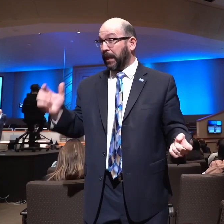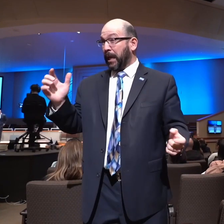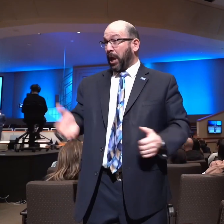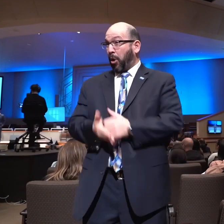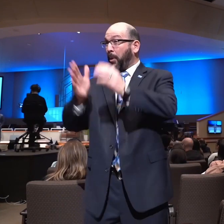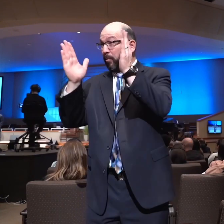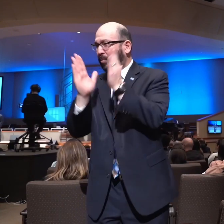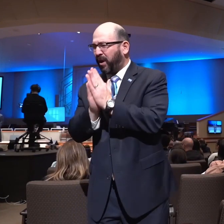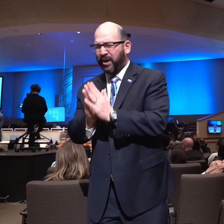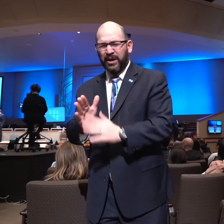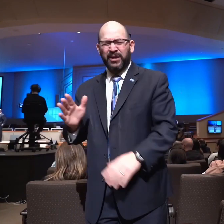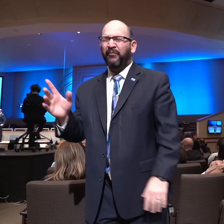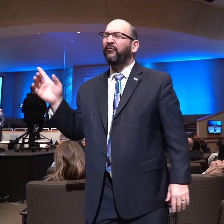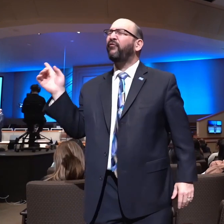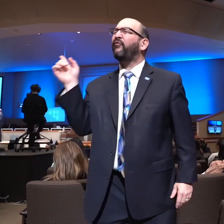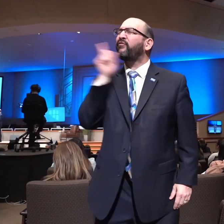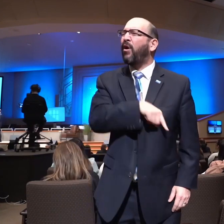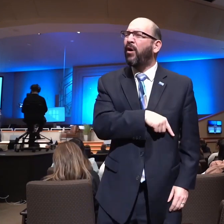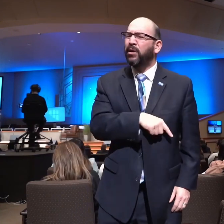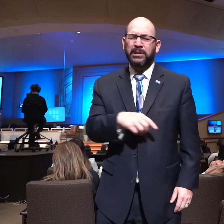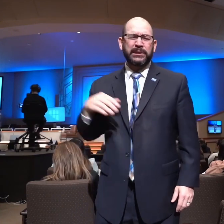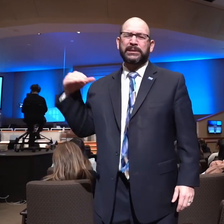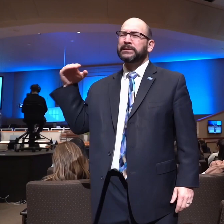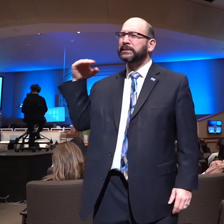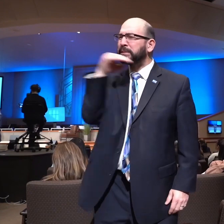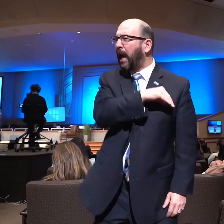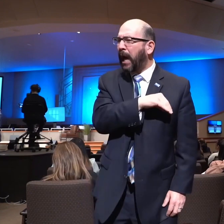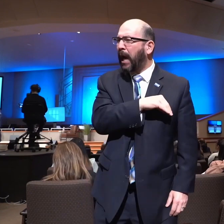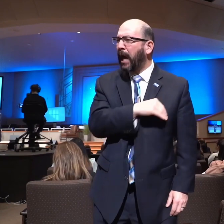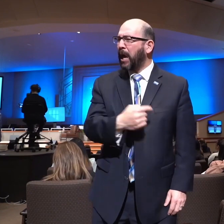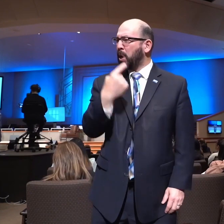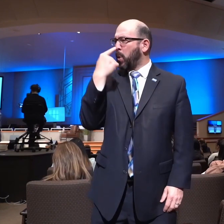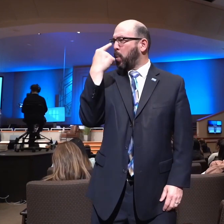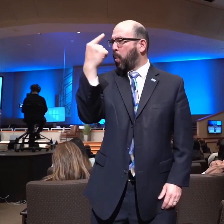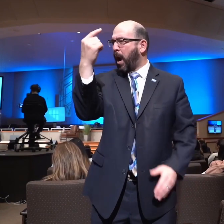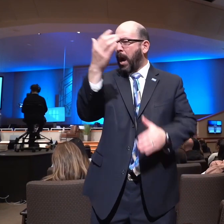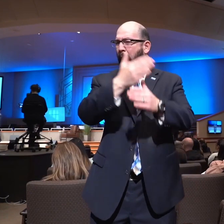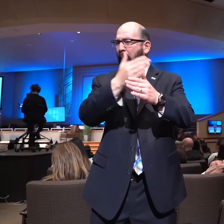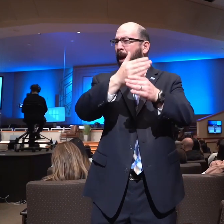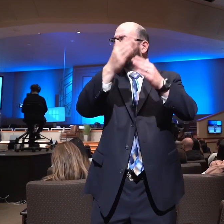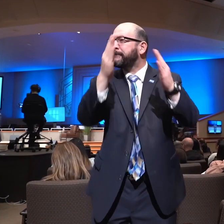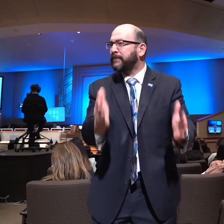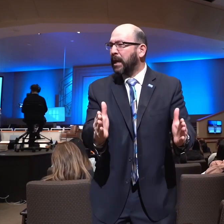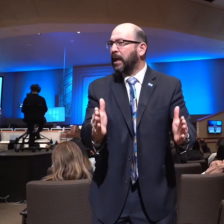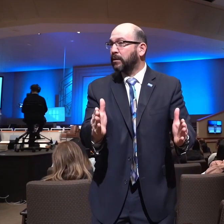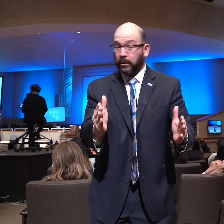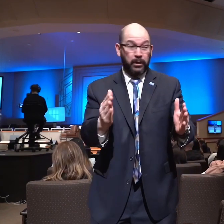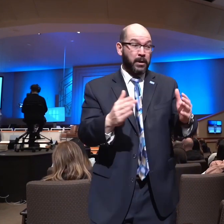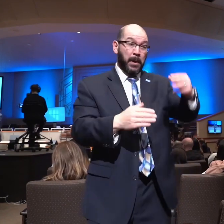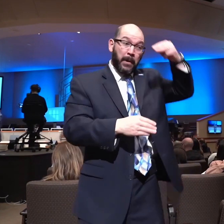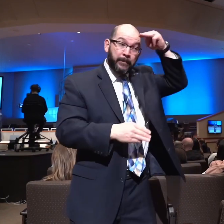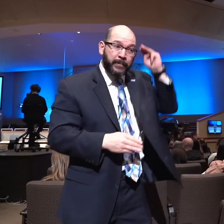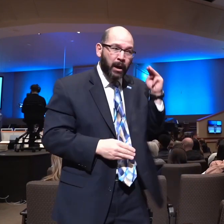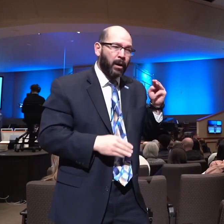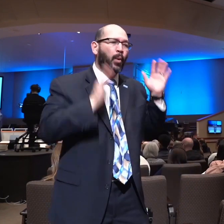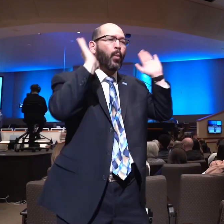is heresy. There is no mediation to be made through Mary. Mary was highly favored among women, but she was not